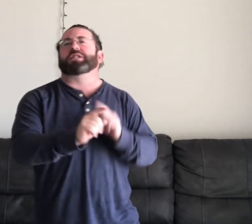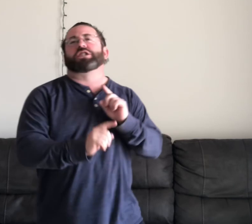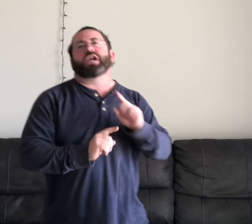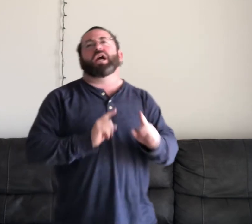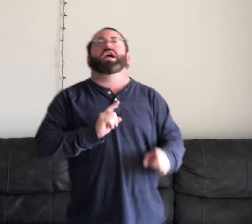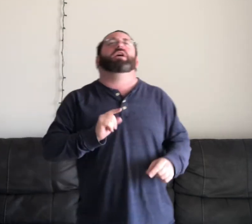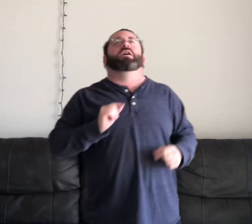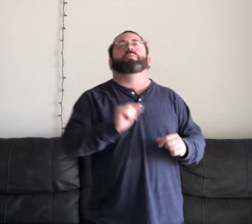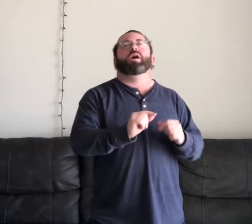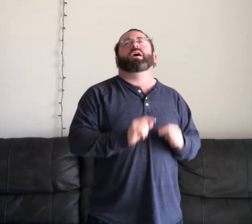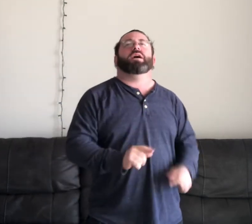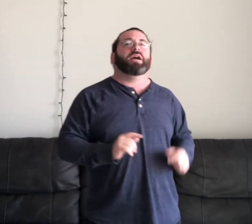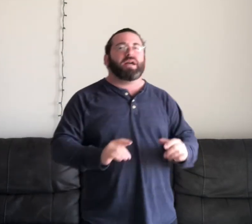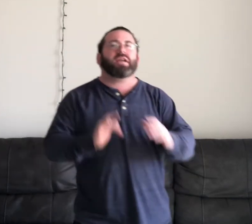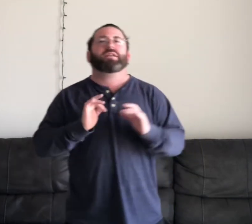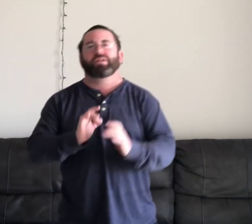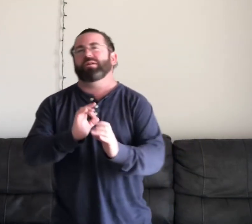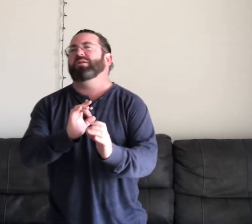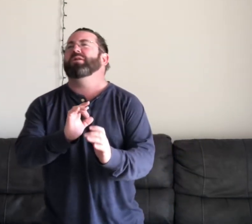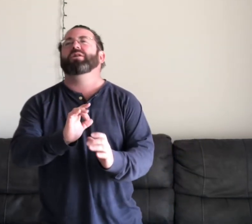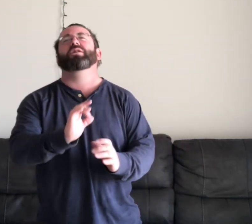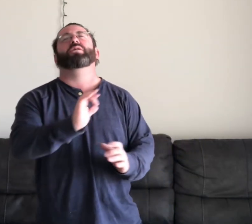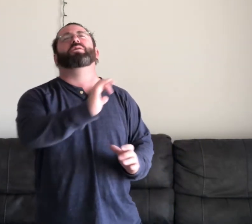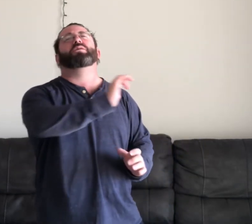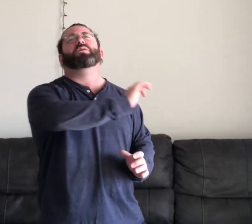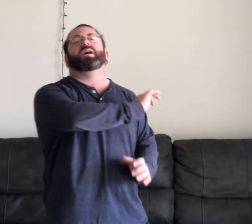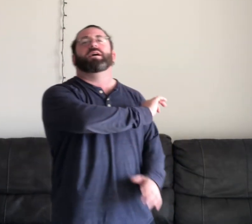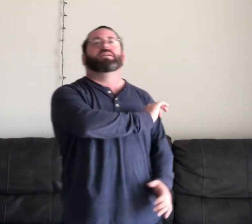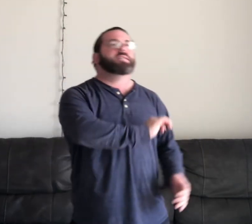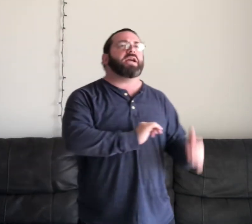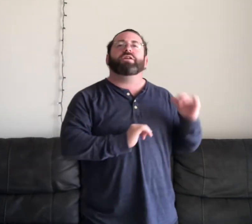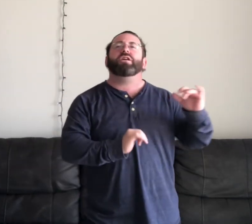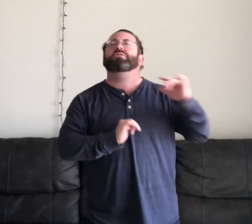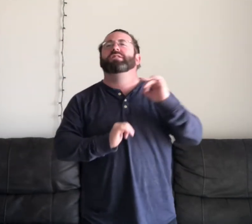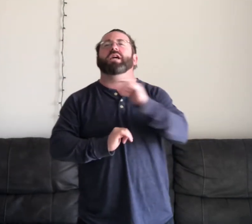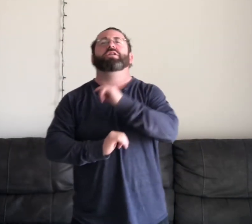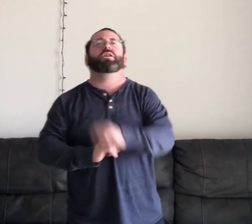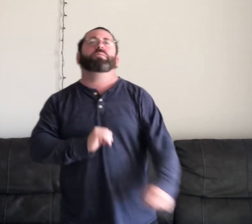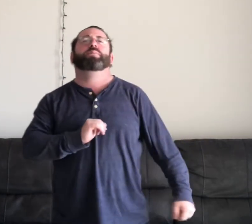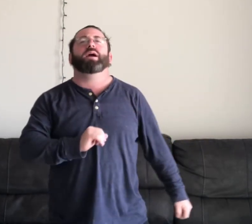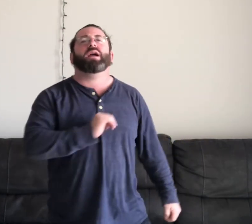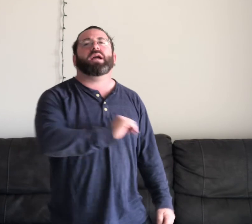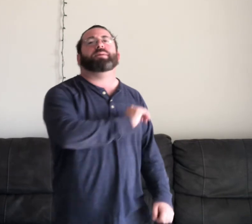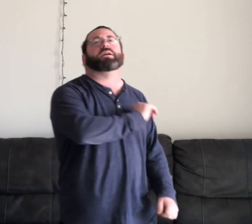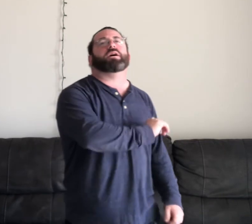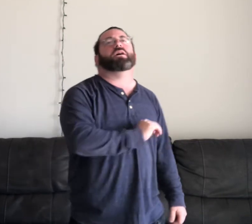same way too Say you do, you do, baby girl